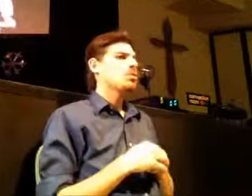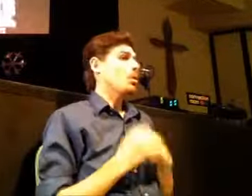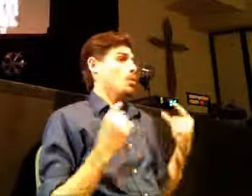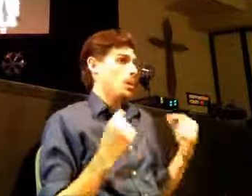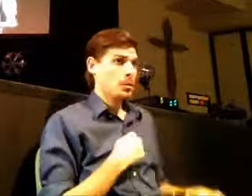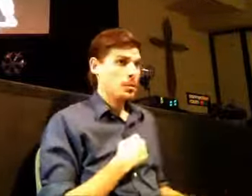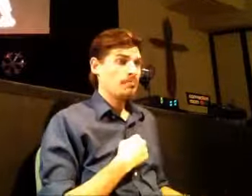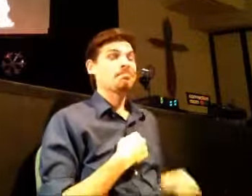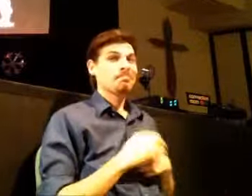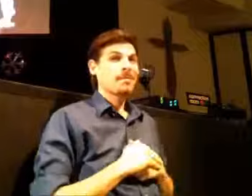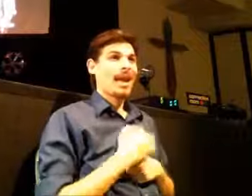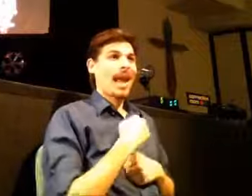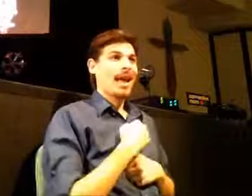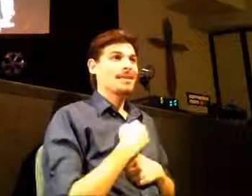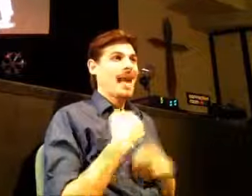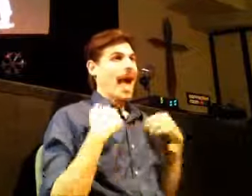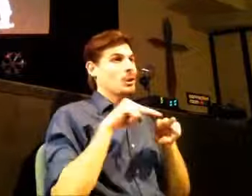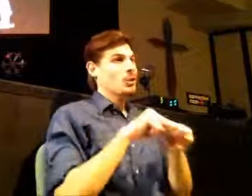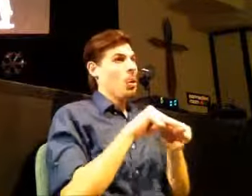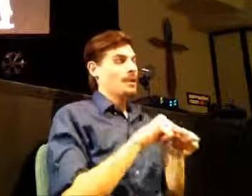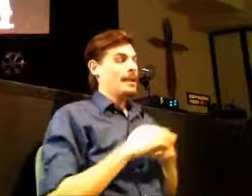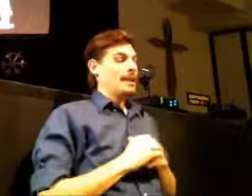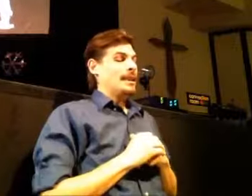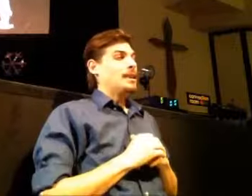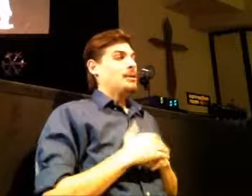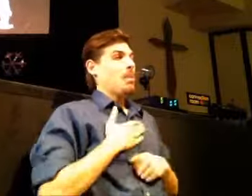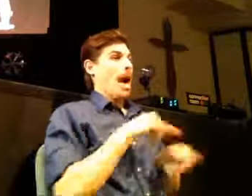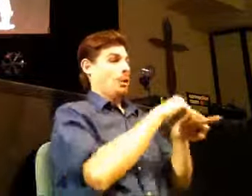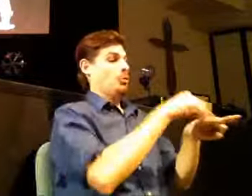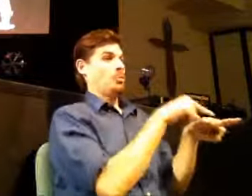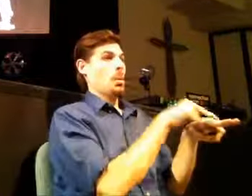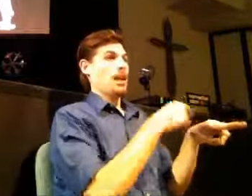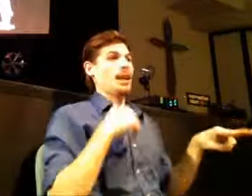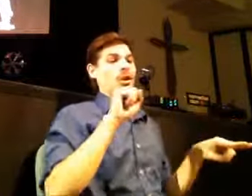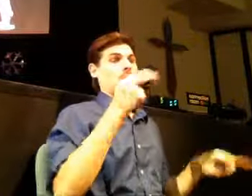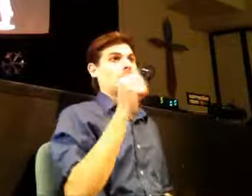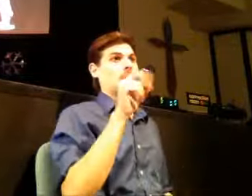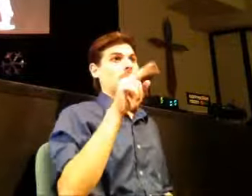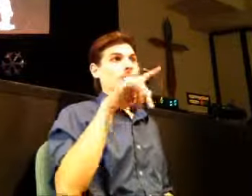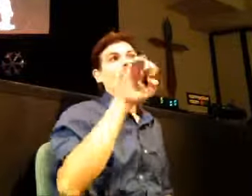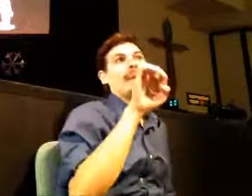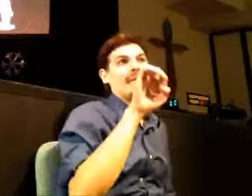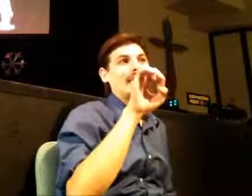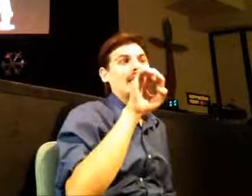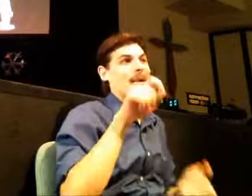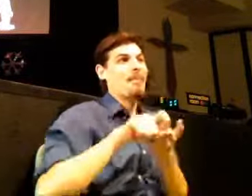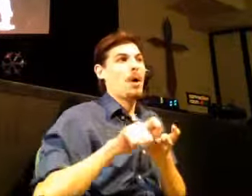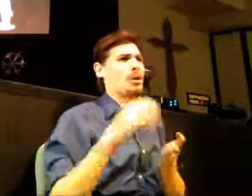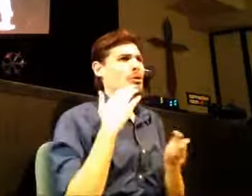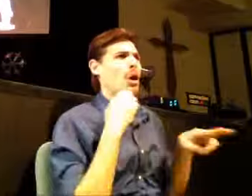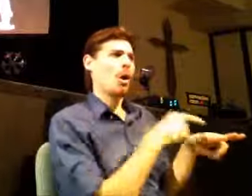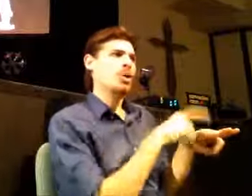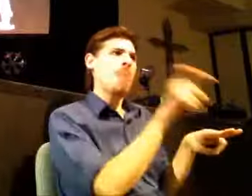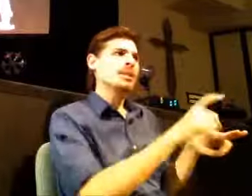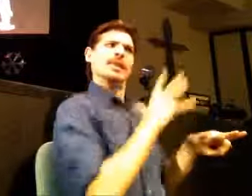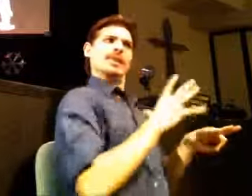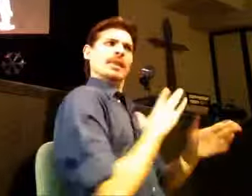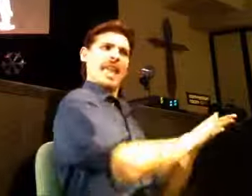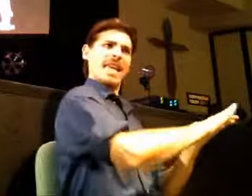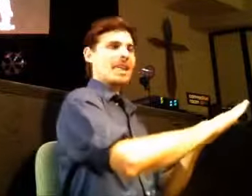do this lightly at all, because it involves a surfboard. I went and got a Sharpie marker and actually wrote a little spot on my surfboard because you surfies, you know, don't mess a Sharpie with a surfboard. But I wrote that little Greek word